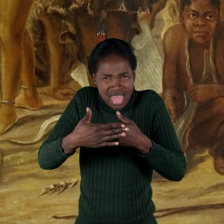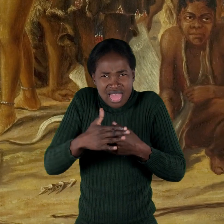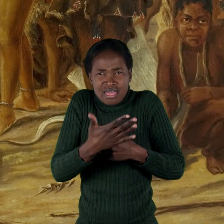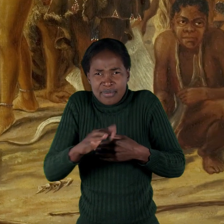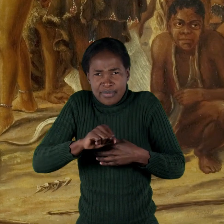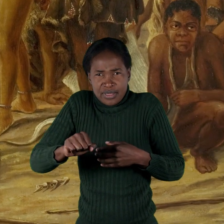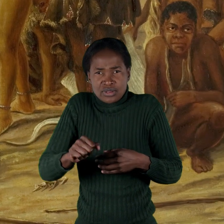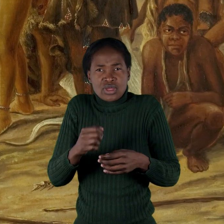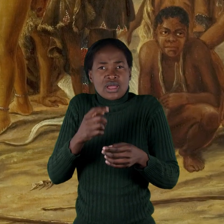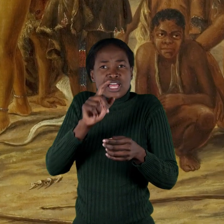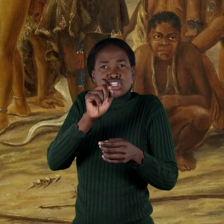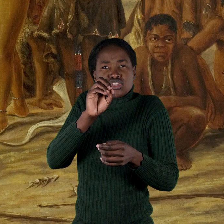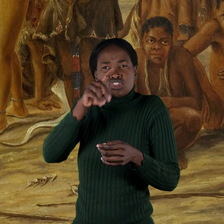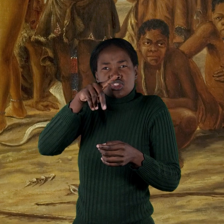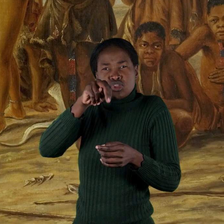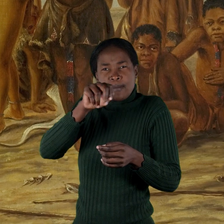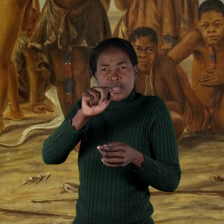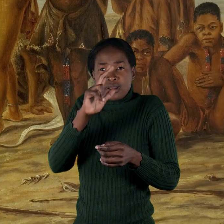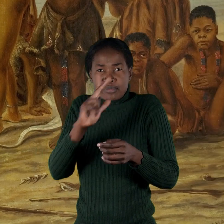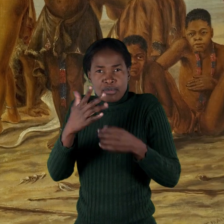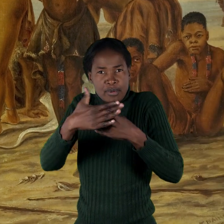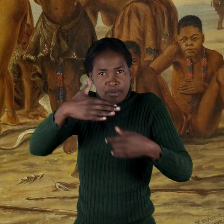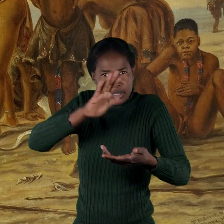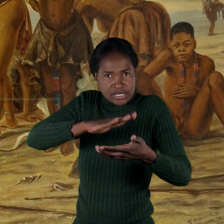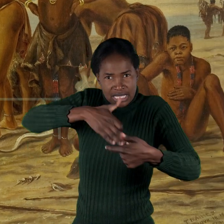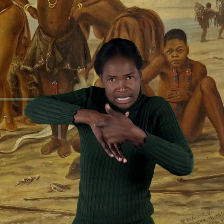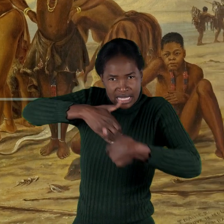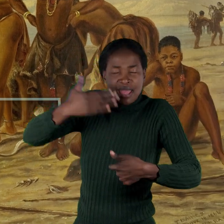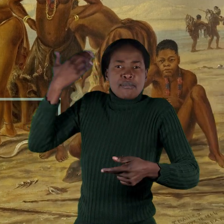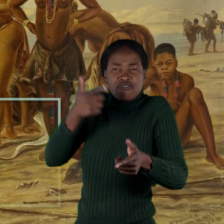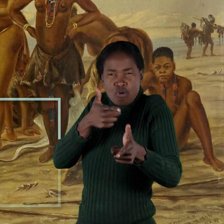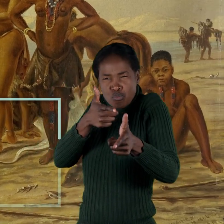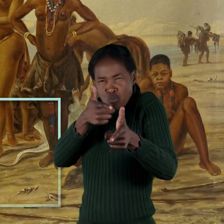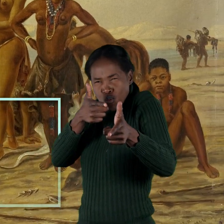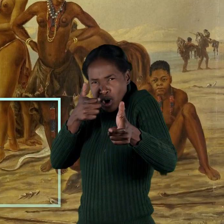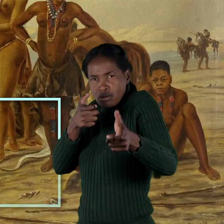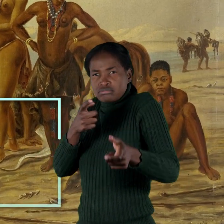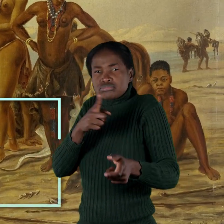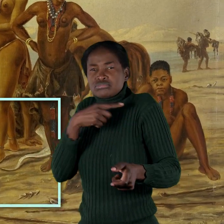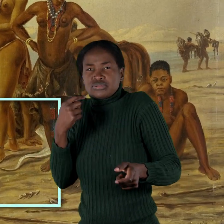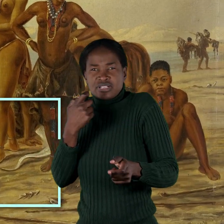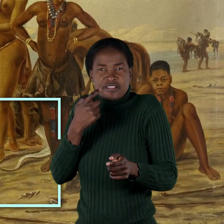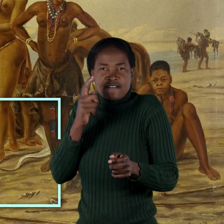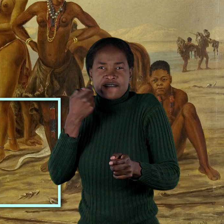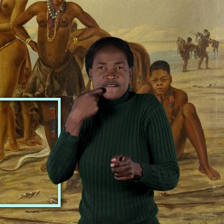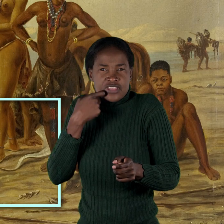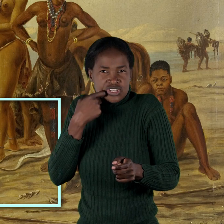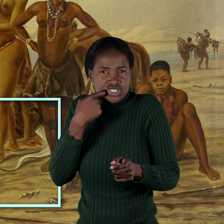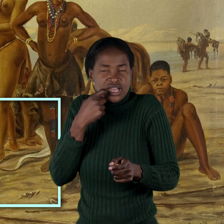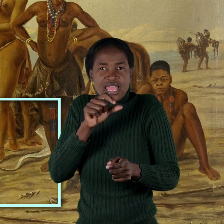or Topna, people are Namibia's coastal tribe, and they used to hunt guitarfish with spears. The top name for guitarfish is Orobip.